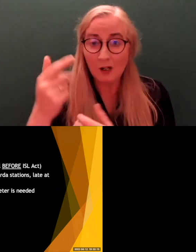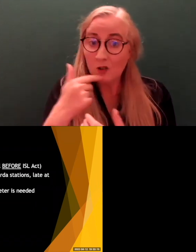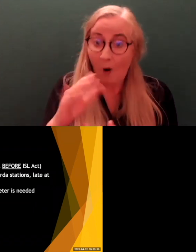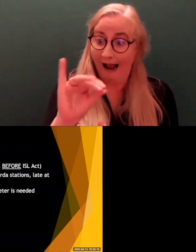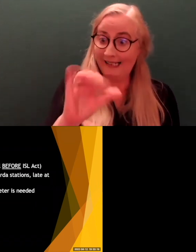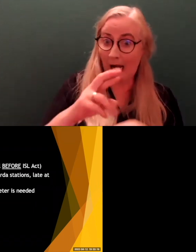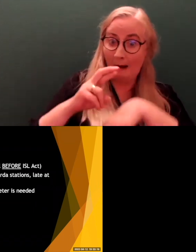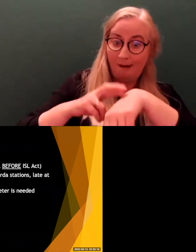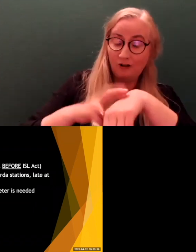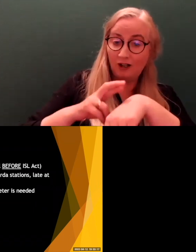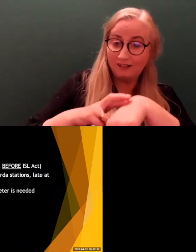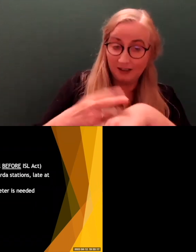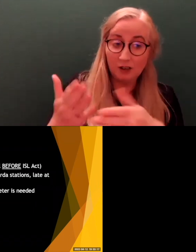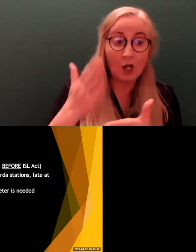And sometimes that was denied to people.